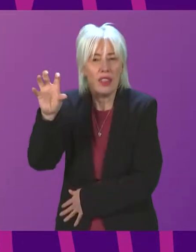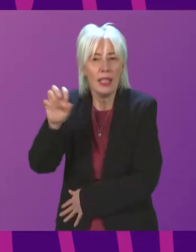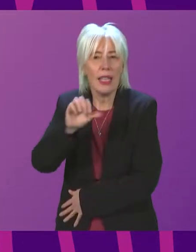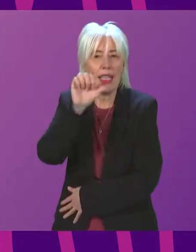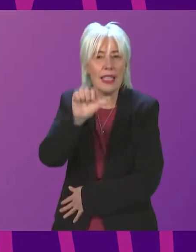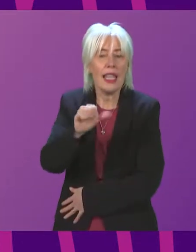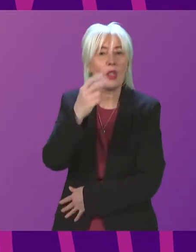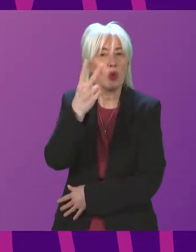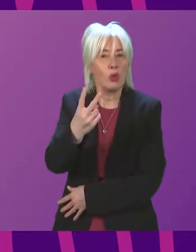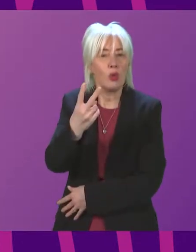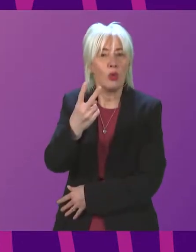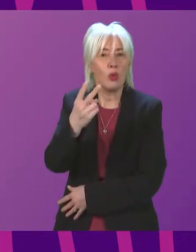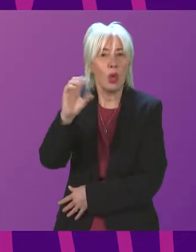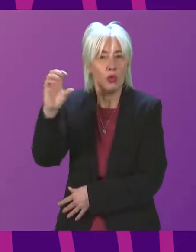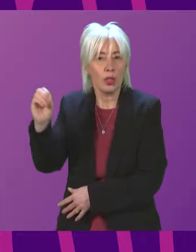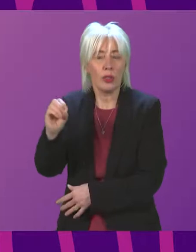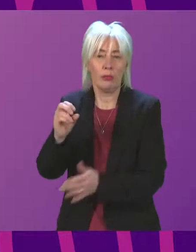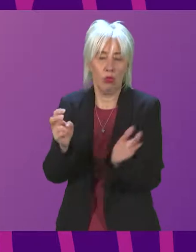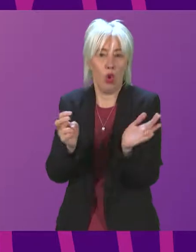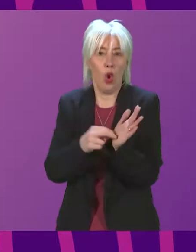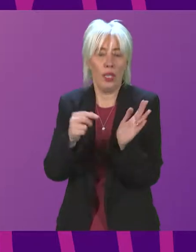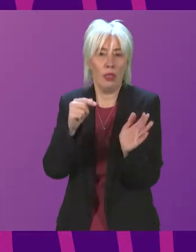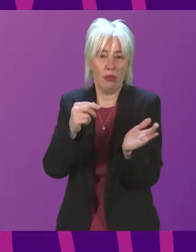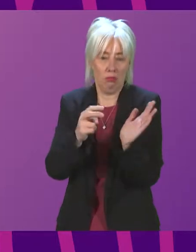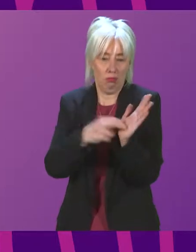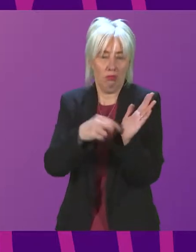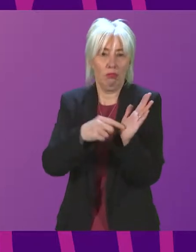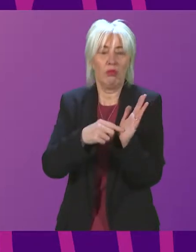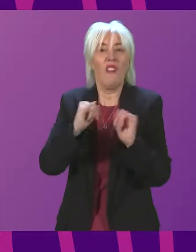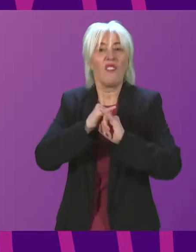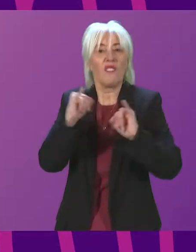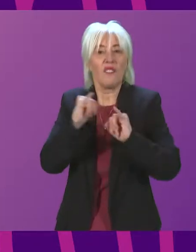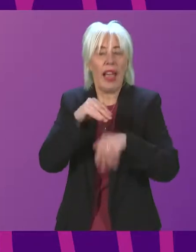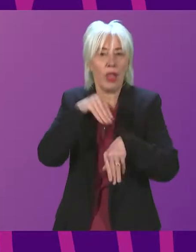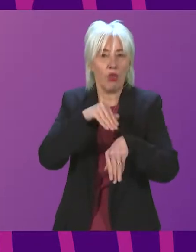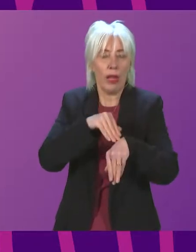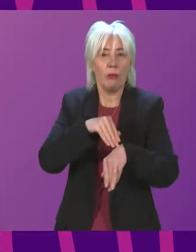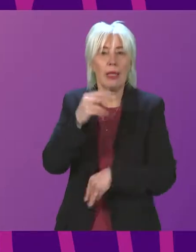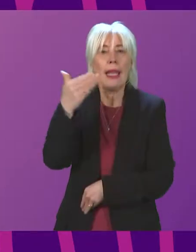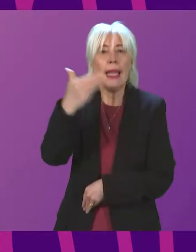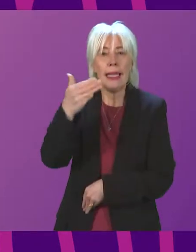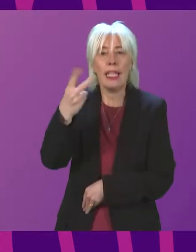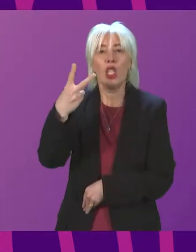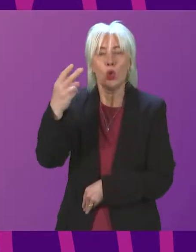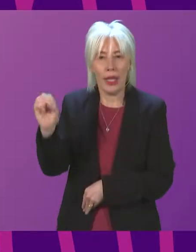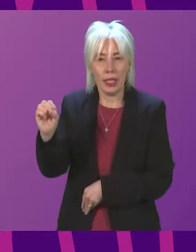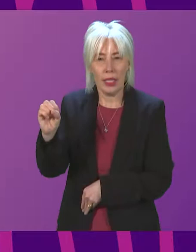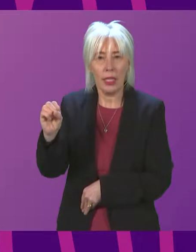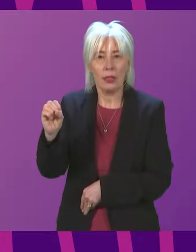6,200 recorded cases of violent crime. In 1920, there were 9